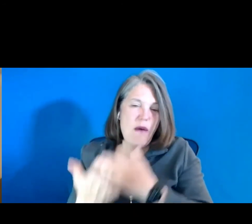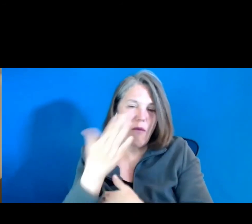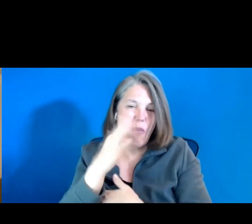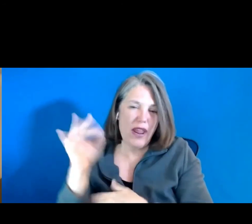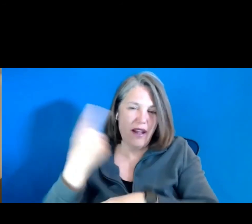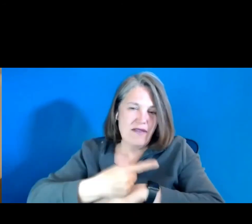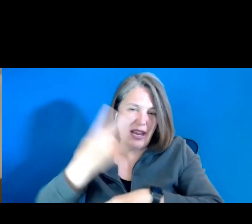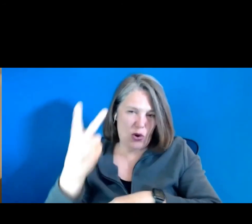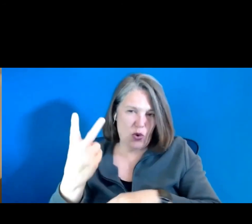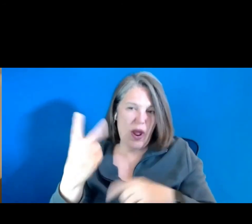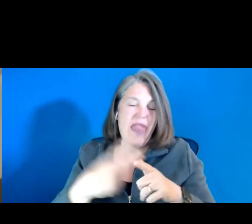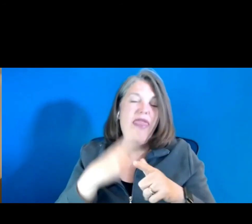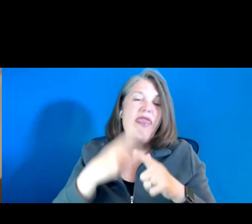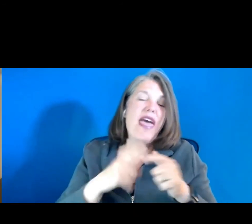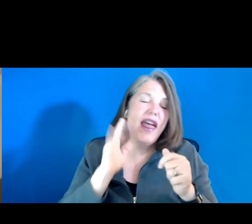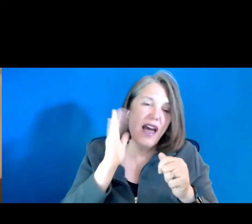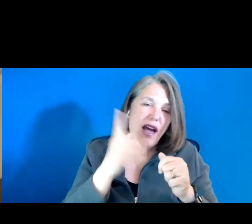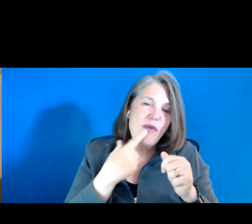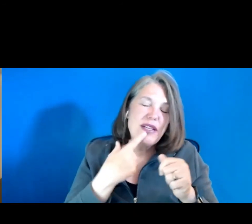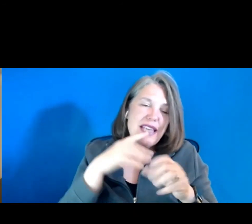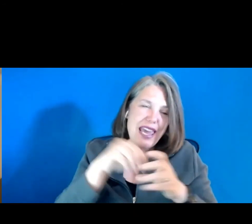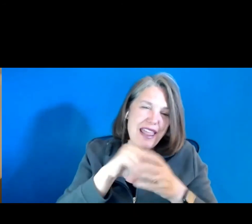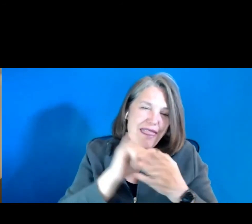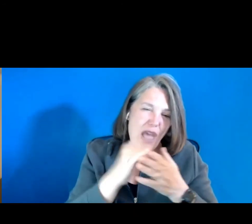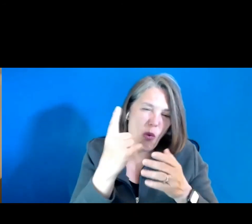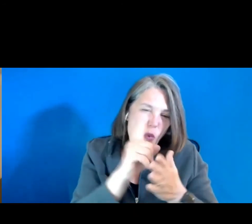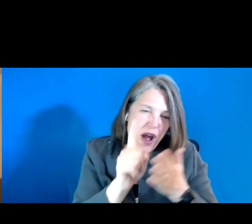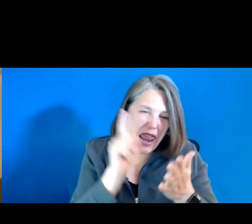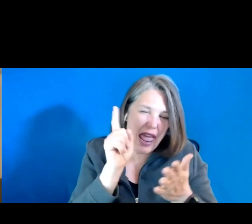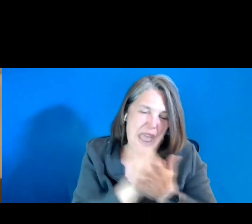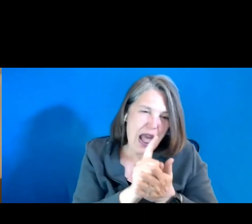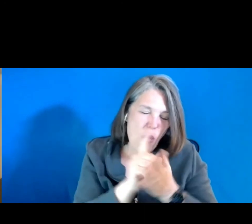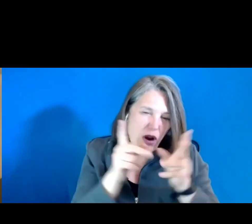Then I would say in that one hour ban,